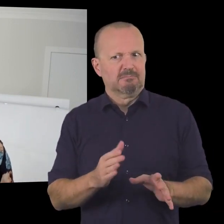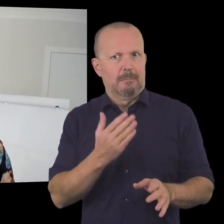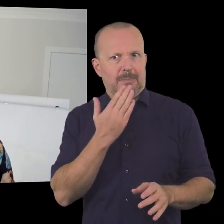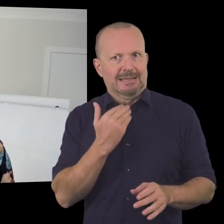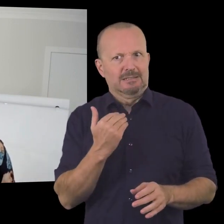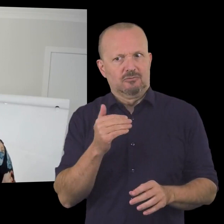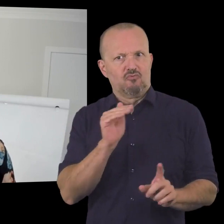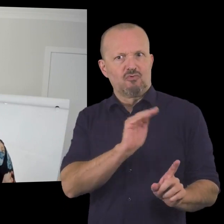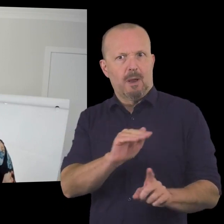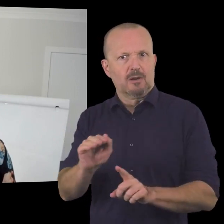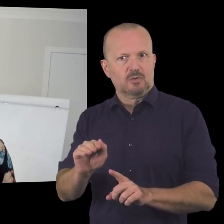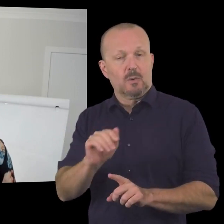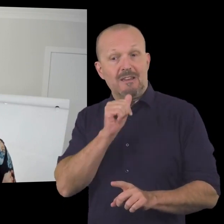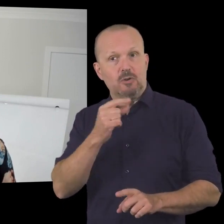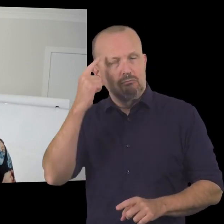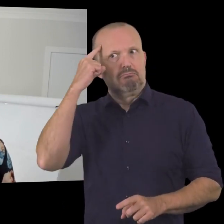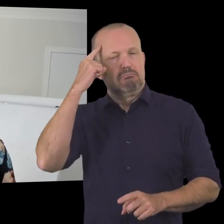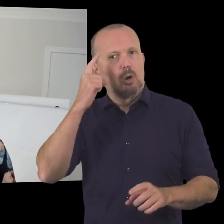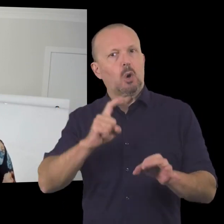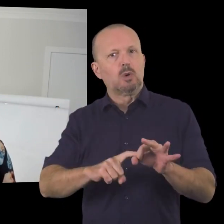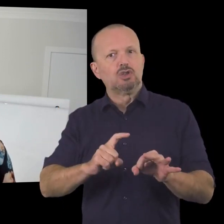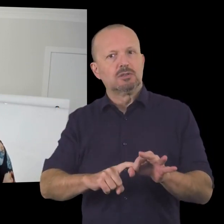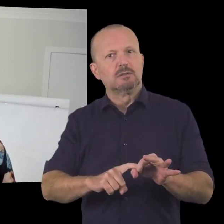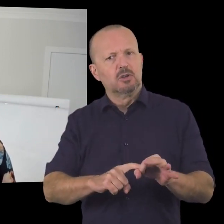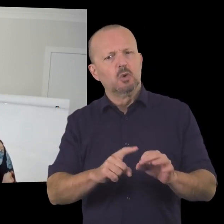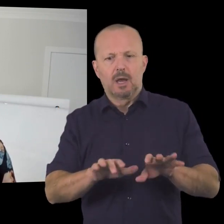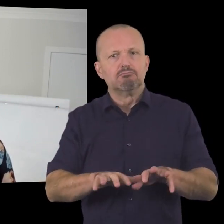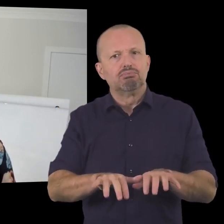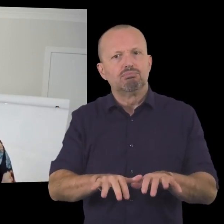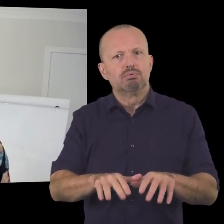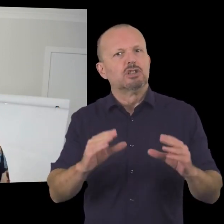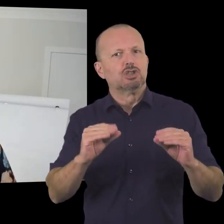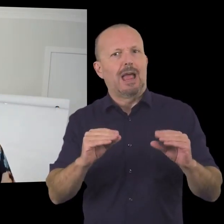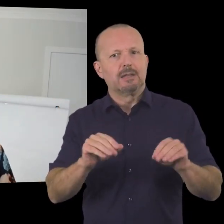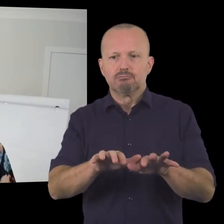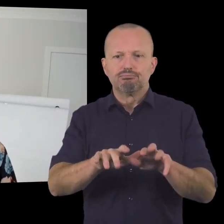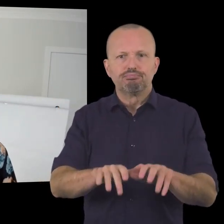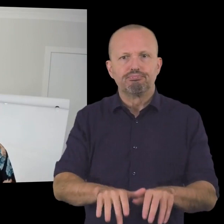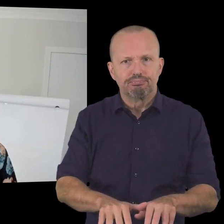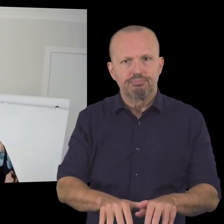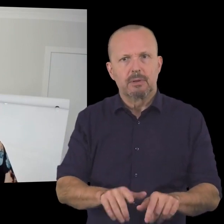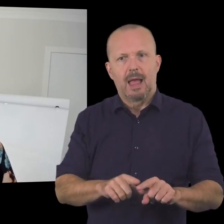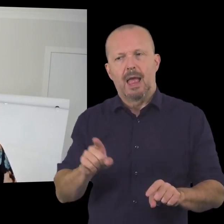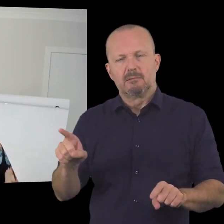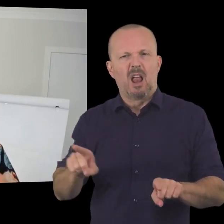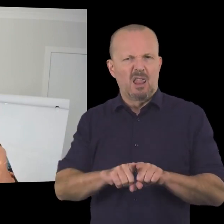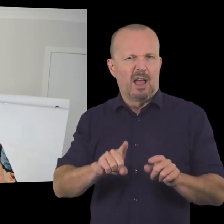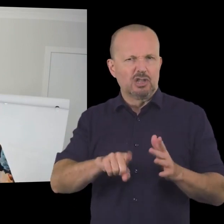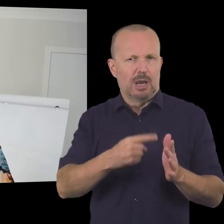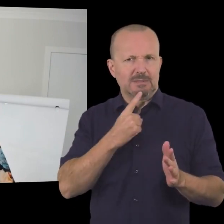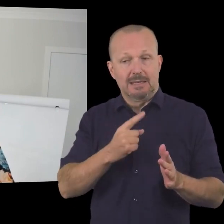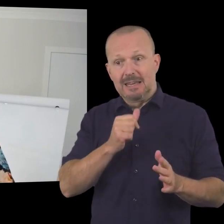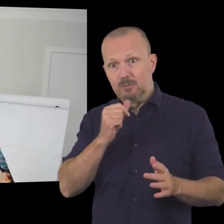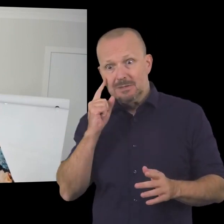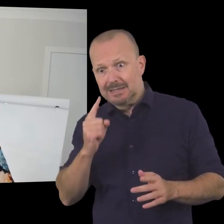remind you to uh please add your questions to uh uh the chat as we go through the session uh and as james